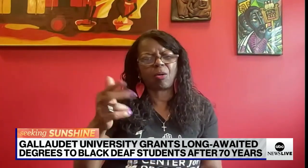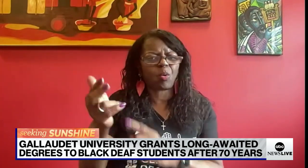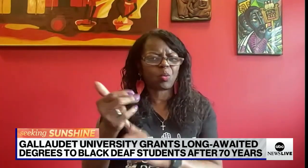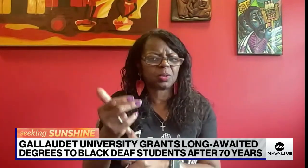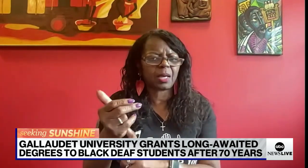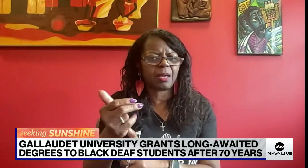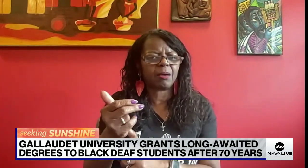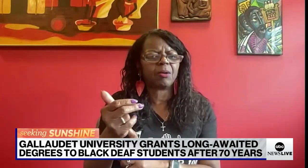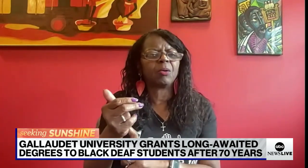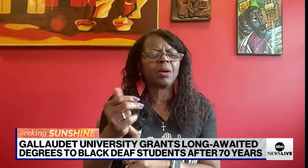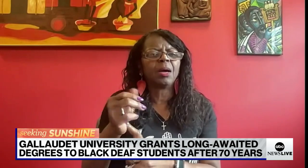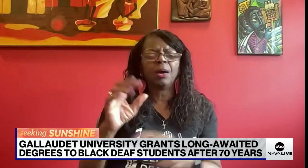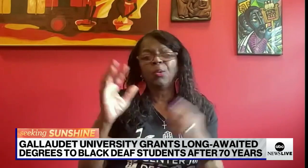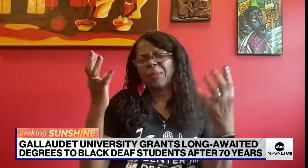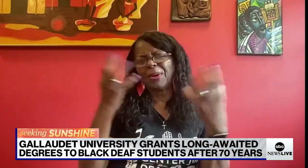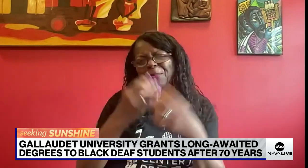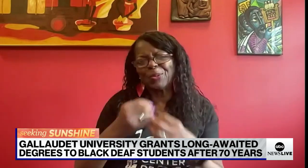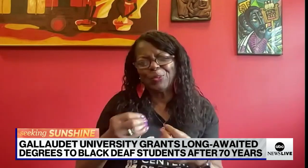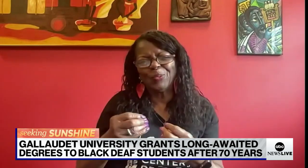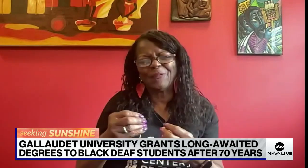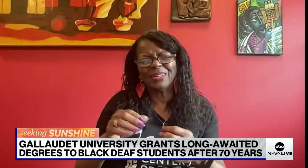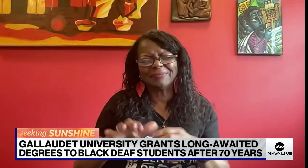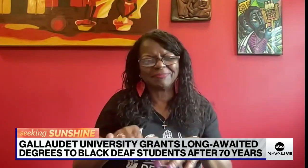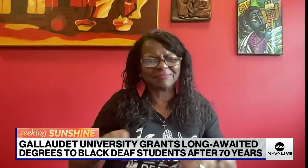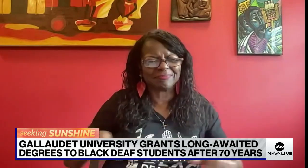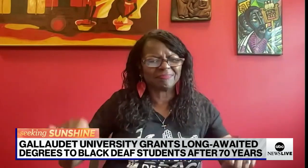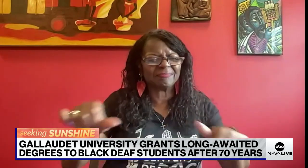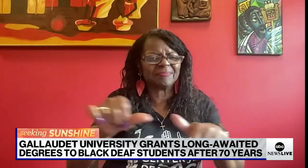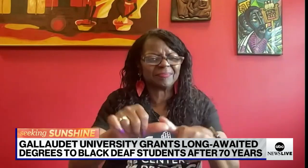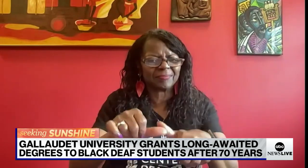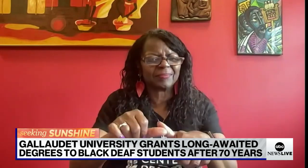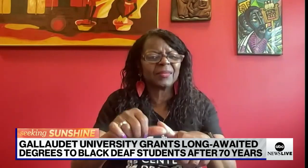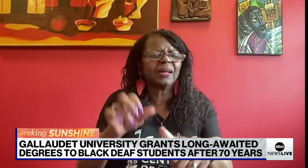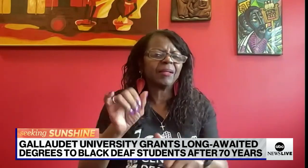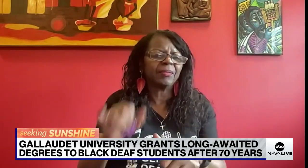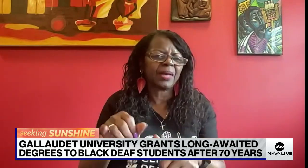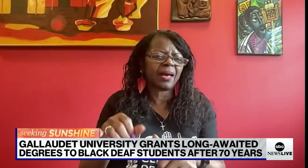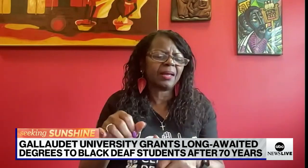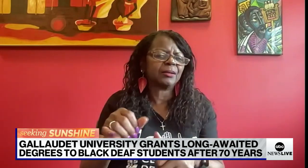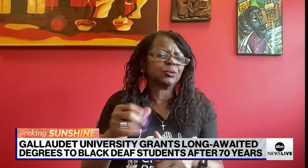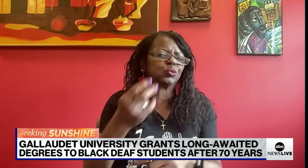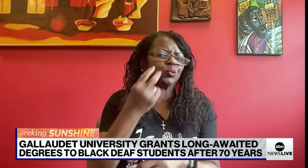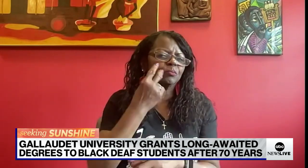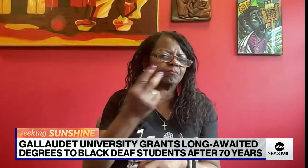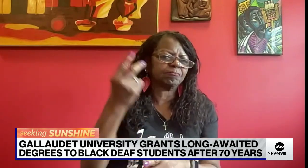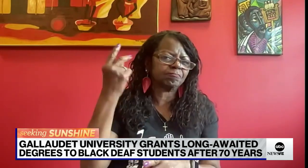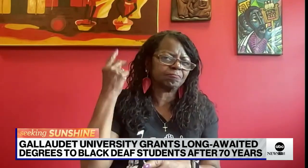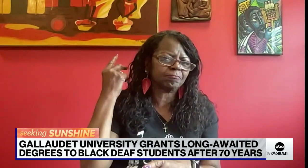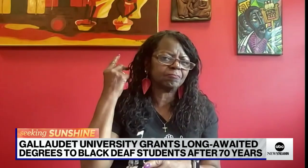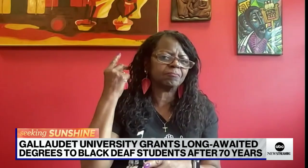of that memorial will actually be in front of the Kellogg Conference Center Hotel on campus. So quite a beautiful area for that